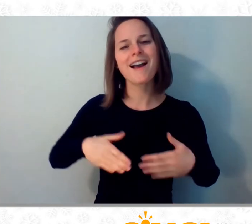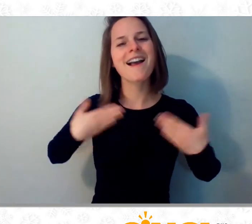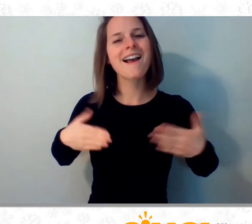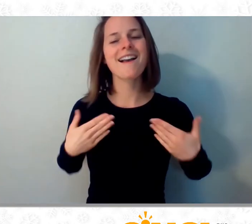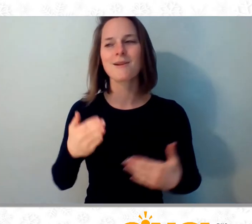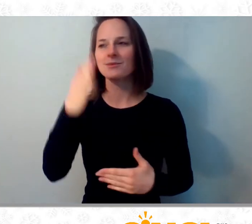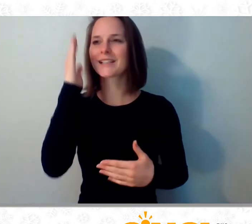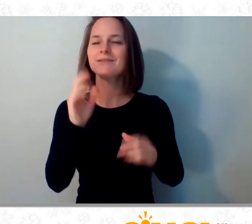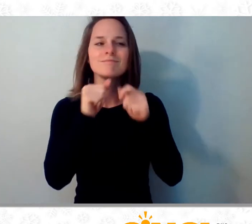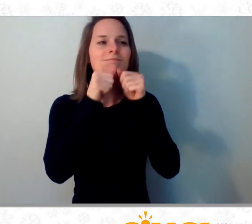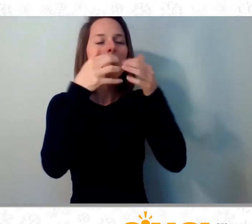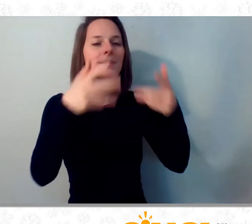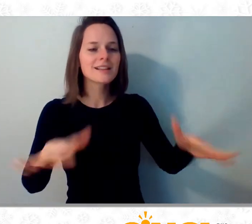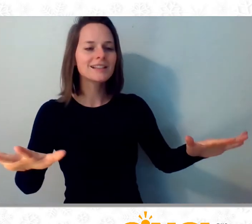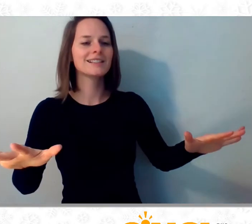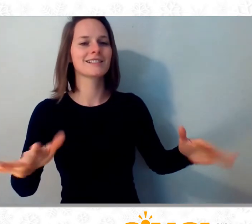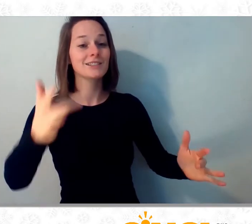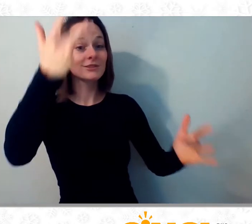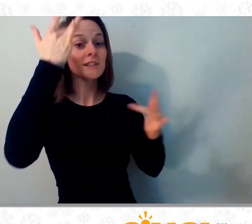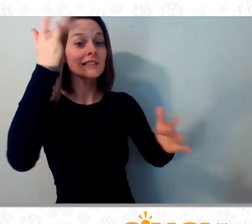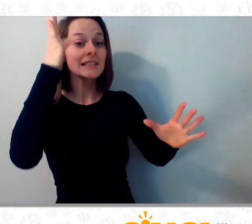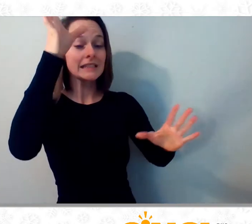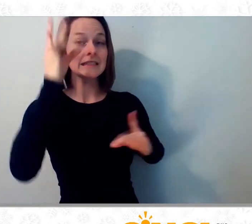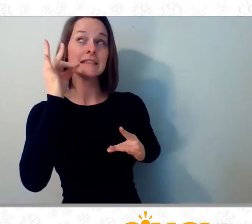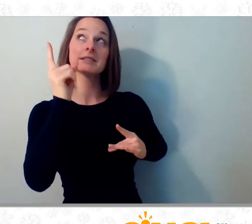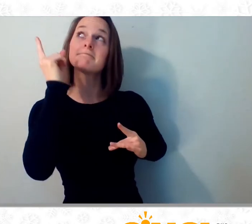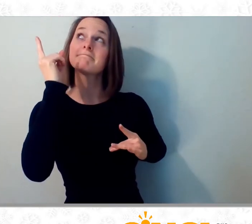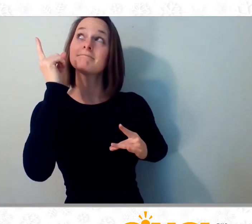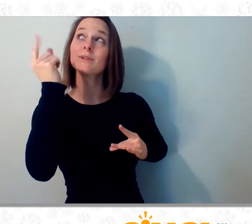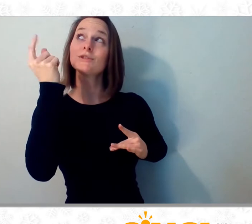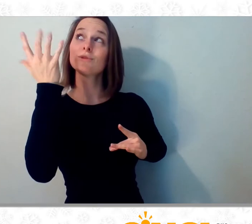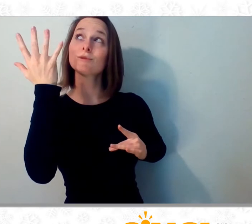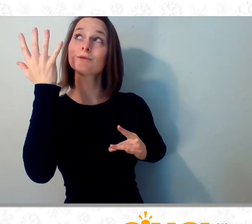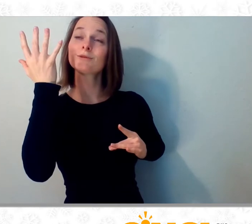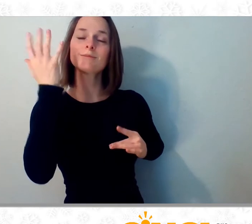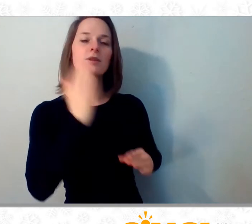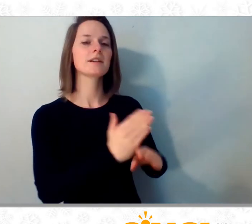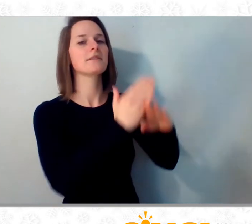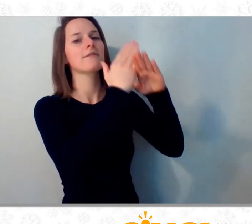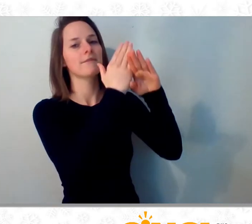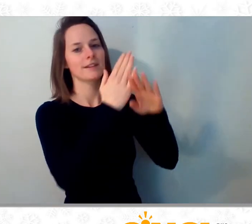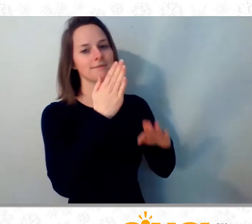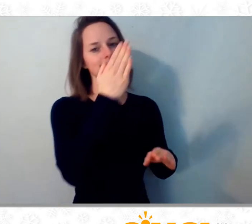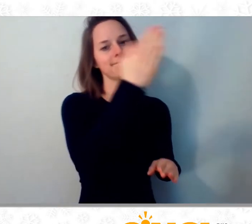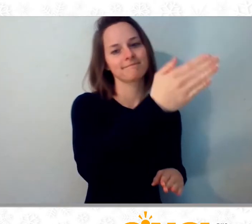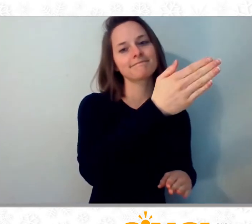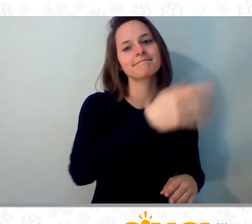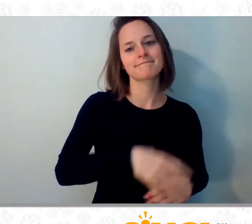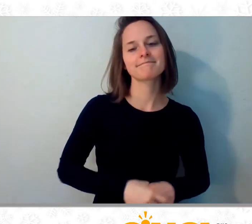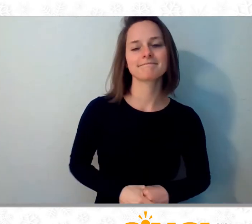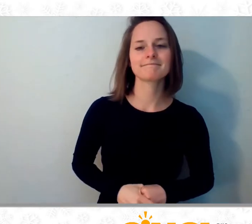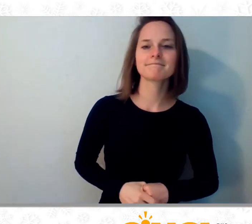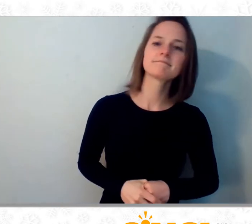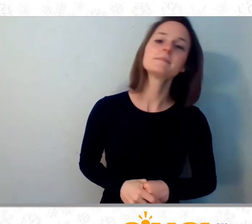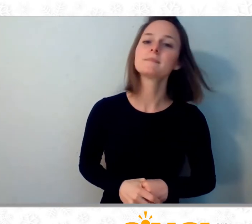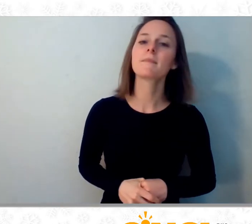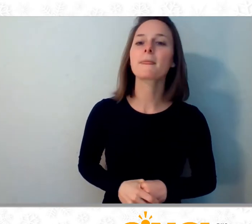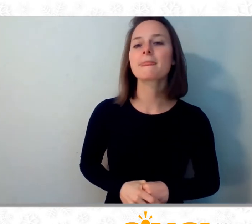And God bless you and make you virus free, virus free And God bless you and make you virus free